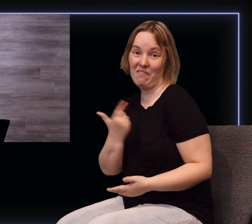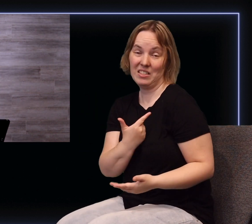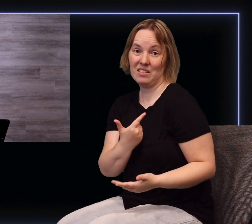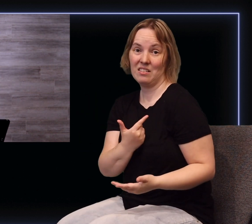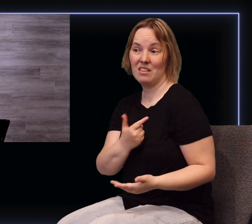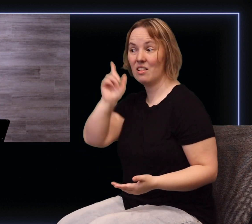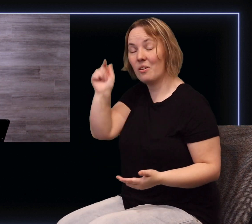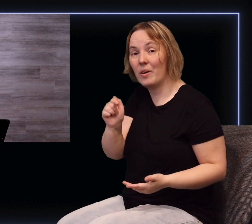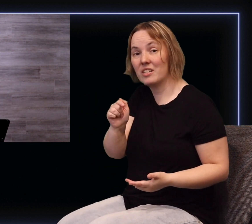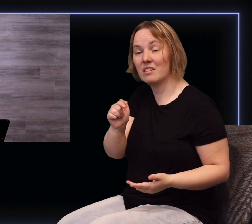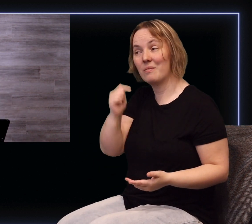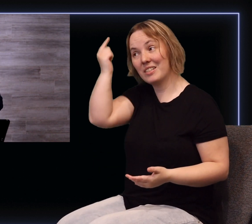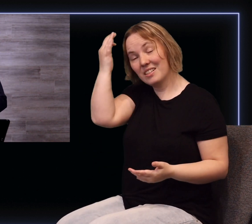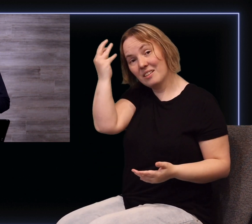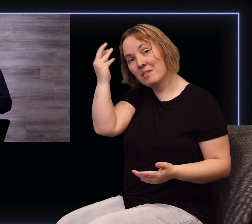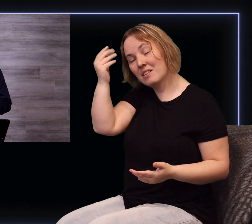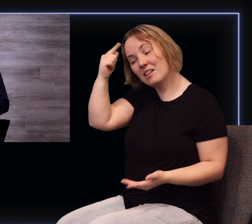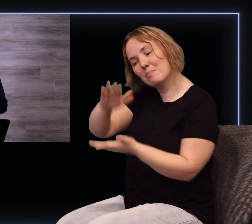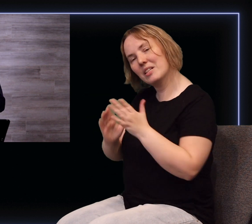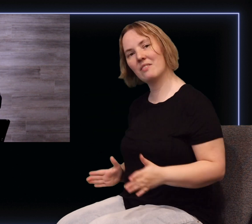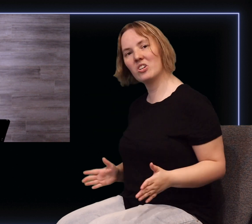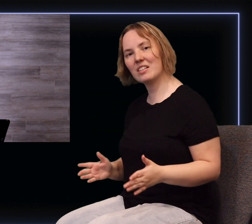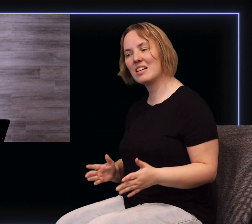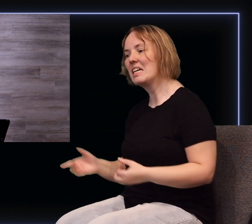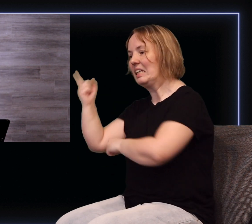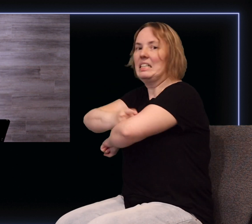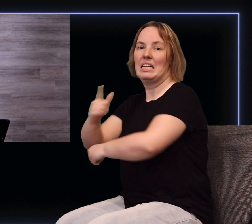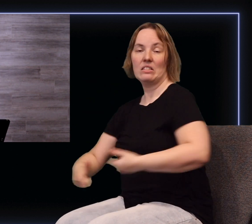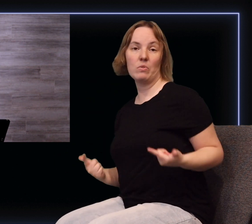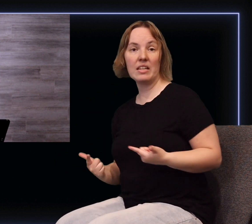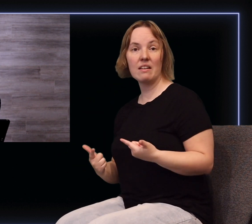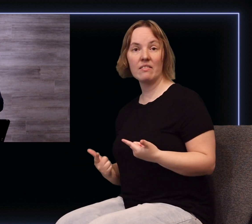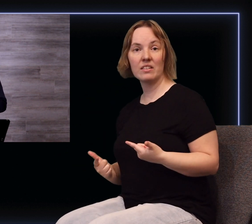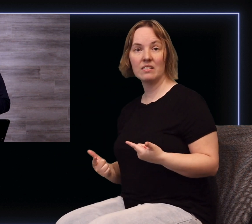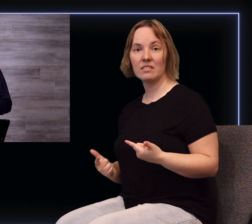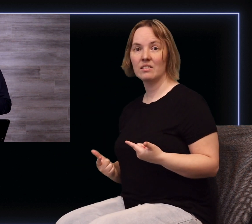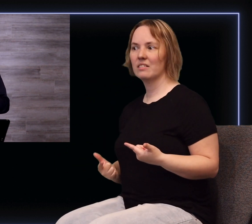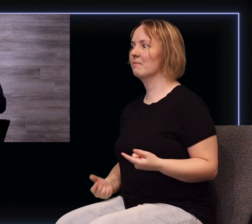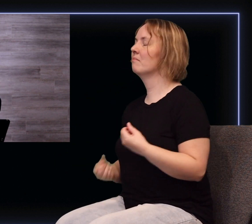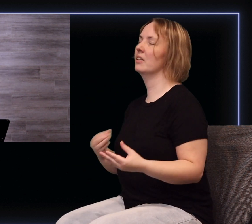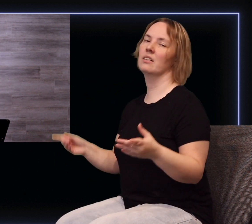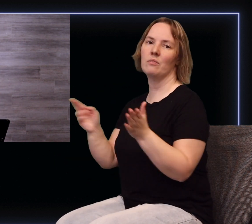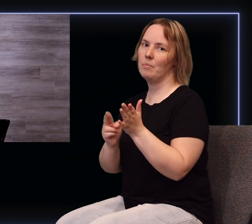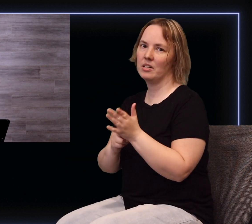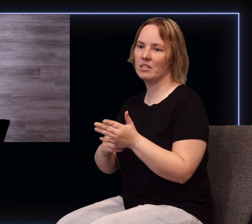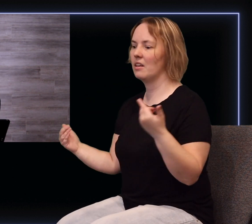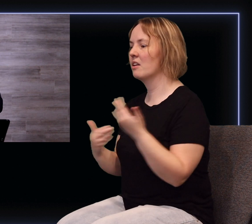And so the question is, the question I want us to consider as believers in these days in which we live, in which there's a lot of repetition, a lot of new